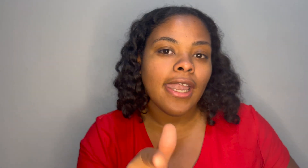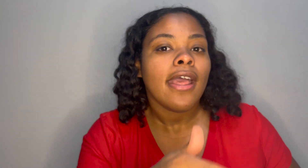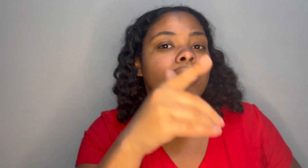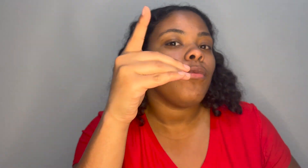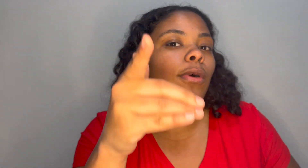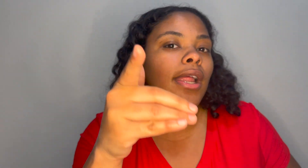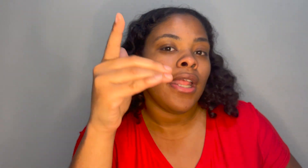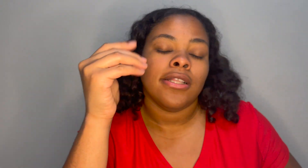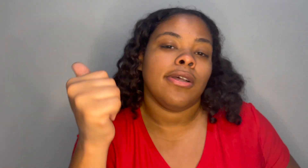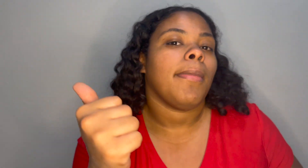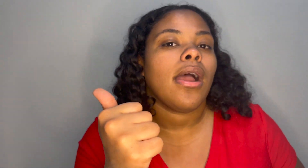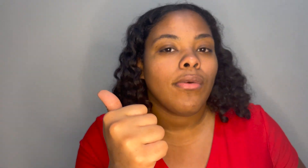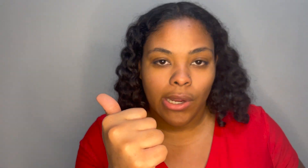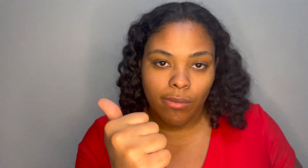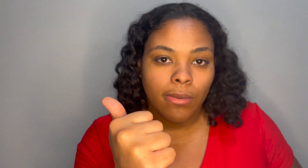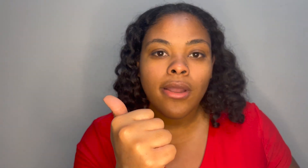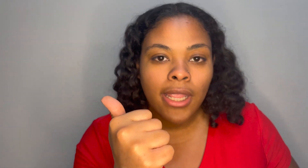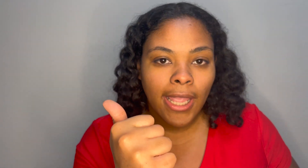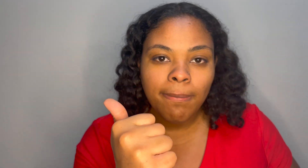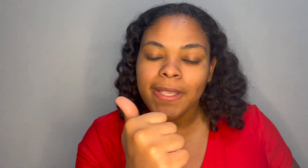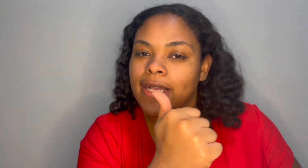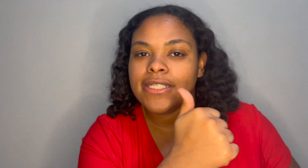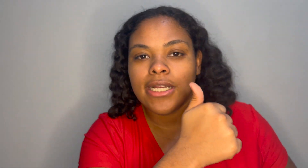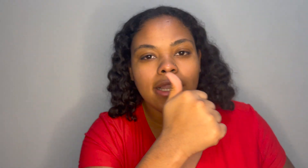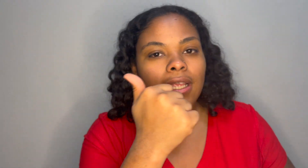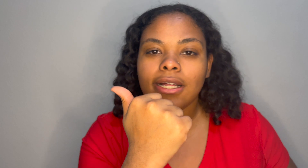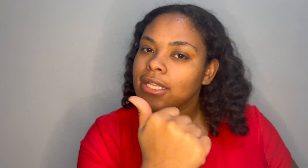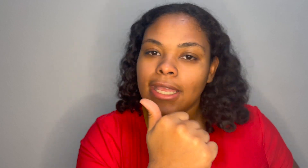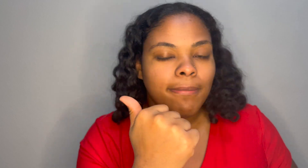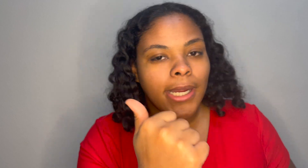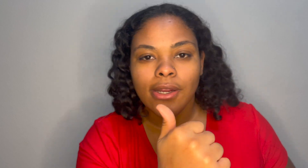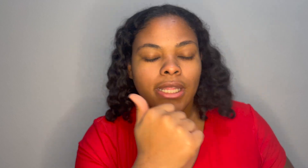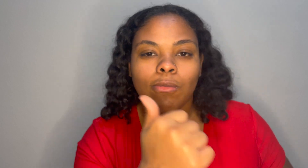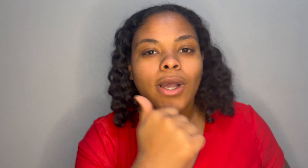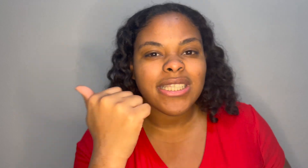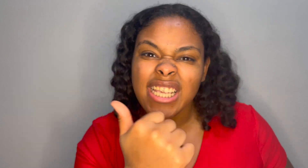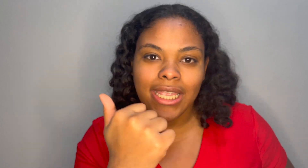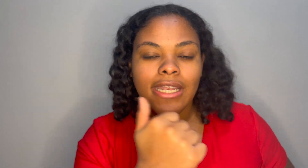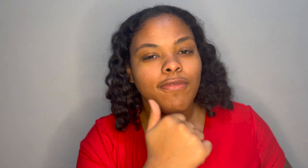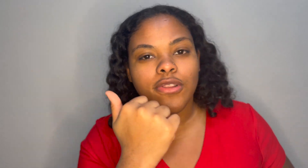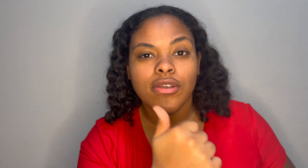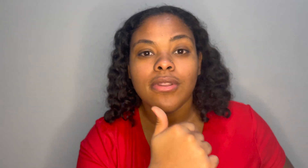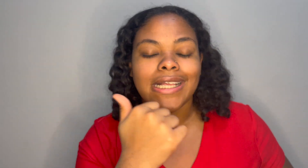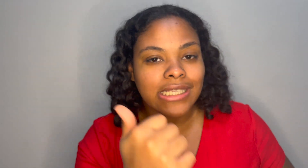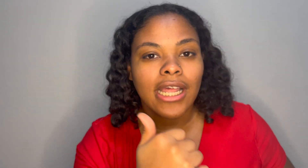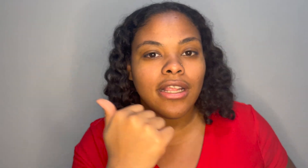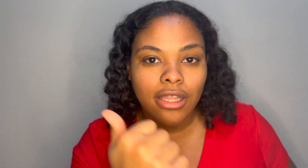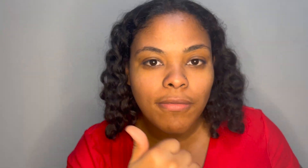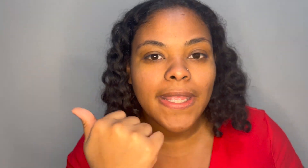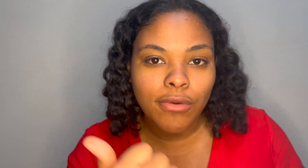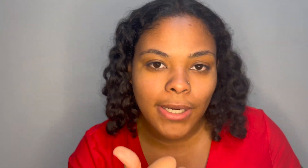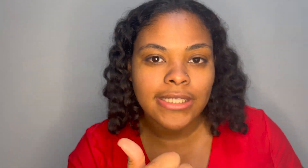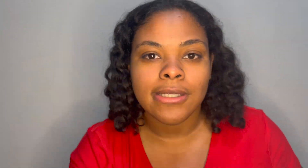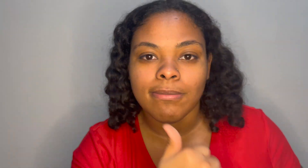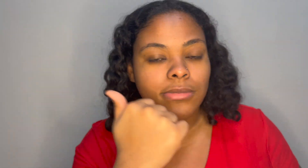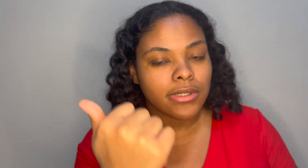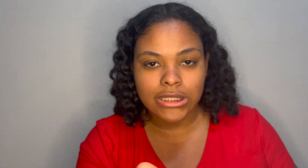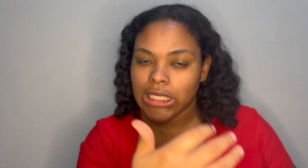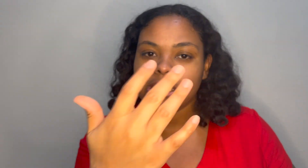the one tomorrow okay because y'all ain't gonna get married in one day and if you do that's kind of a little bit crazy i'm just